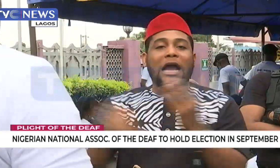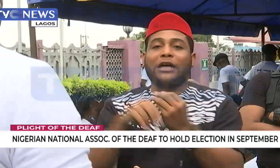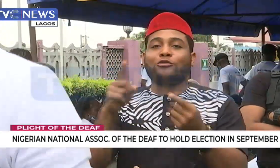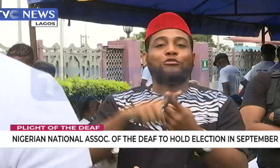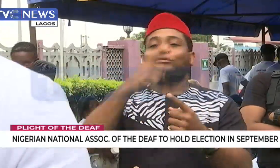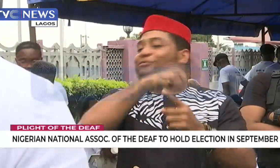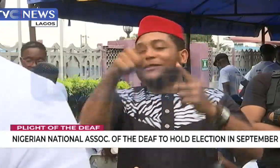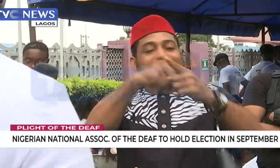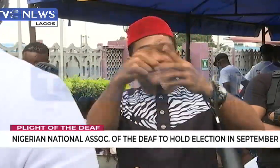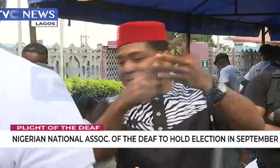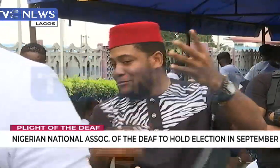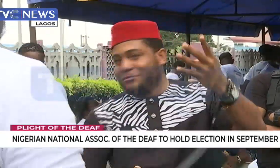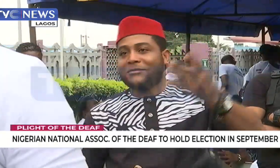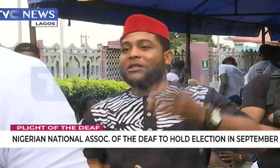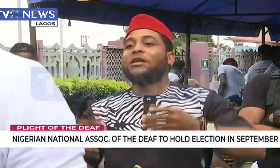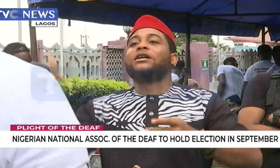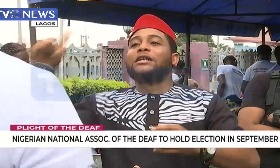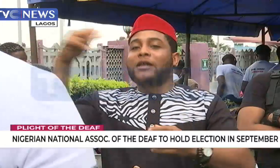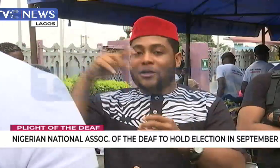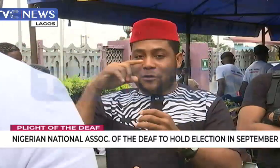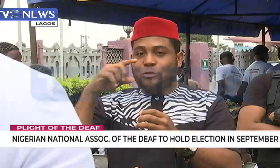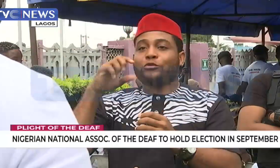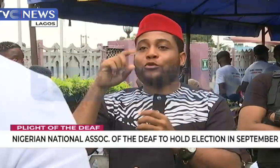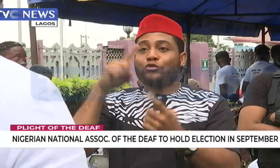something to the economy. We can add different, so many other things that we can do.